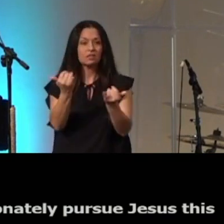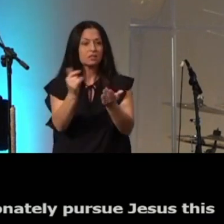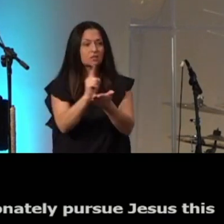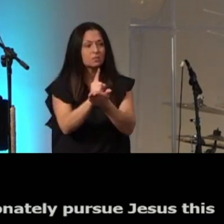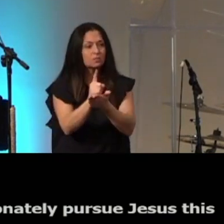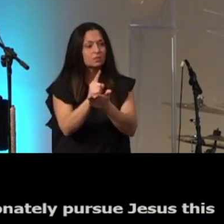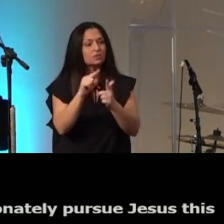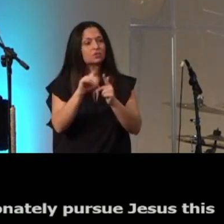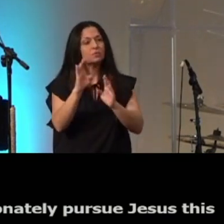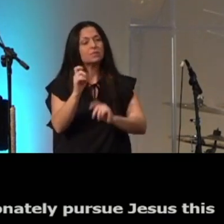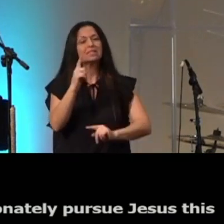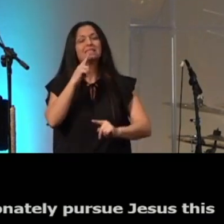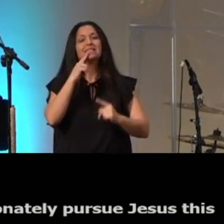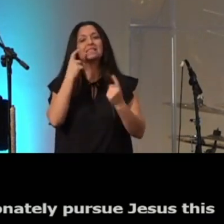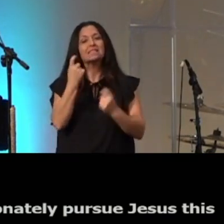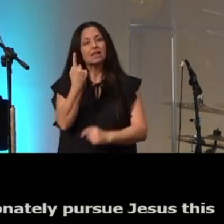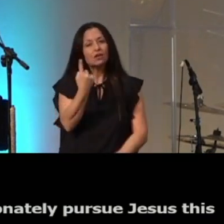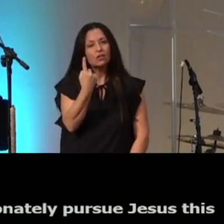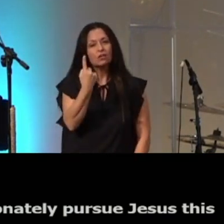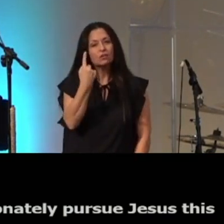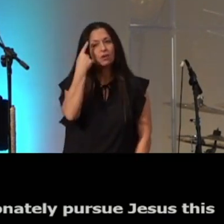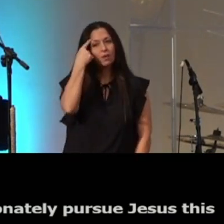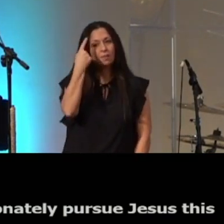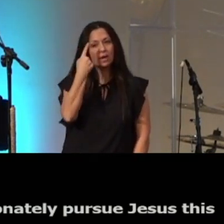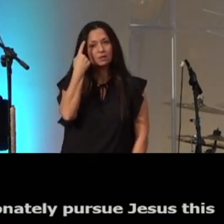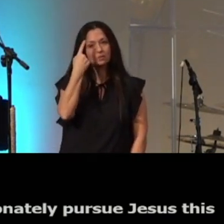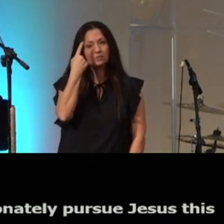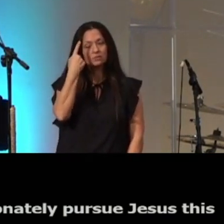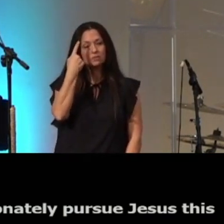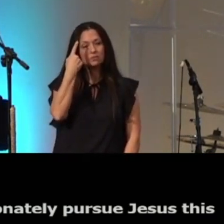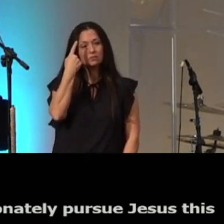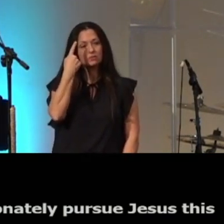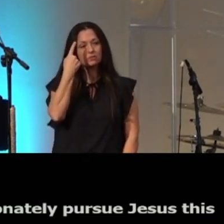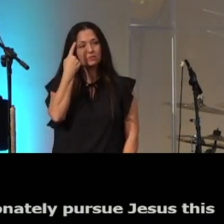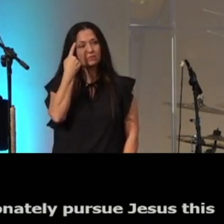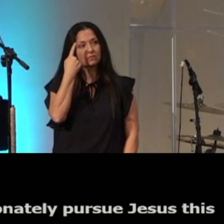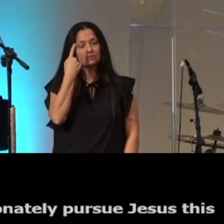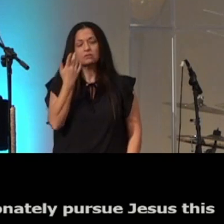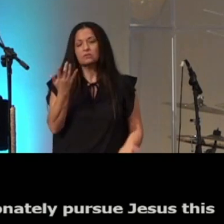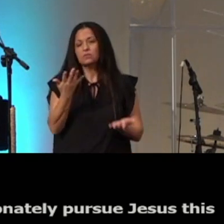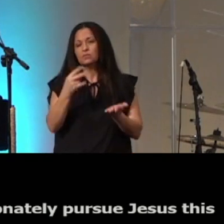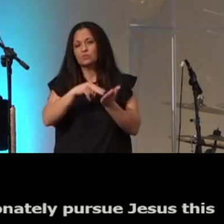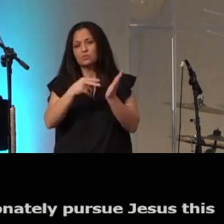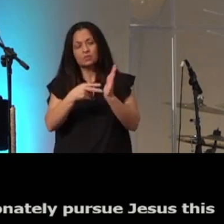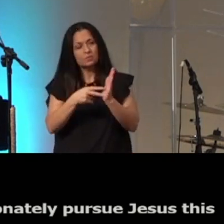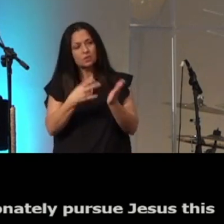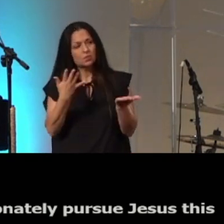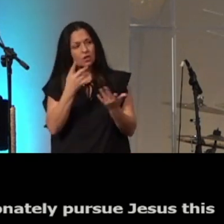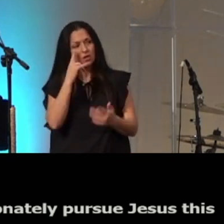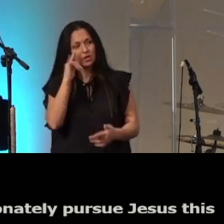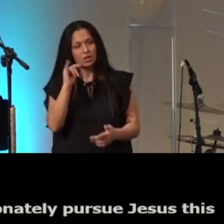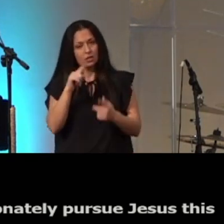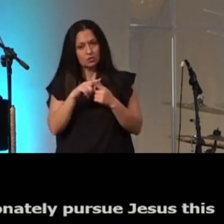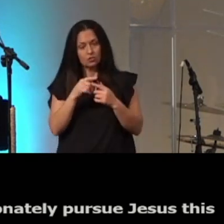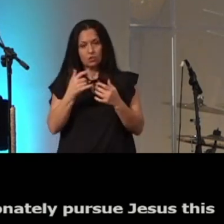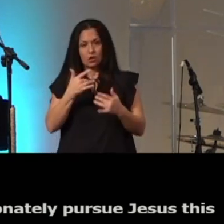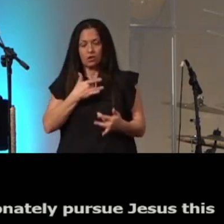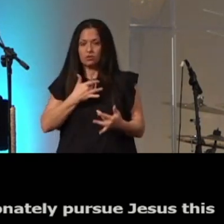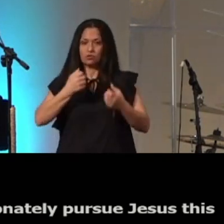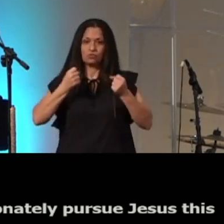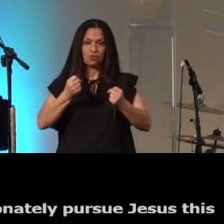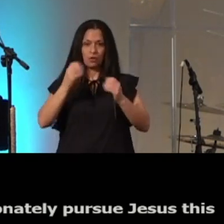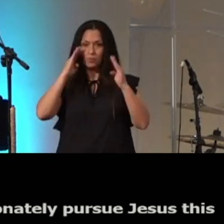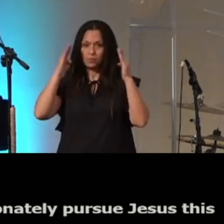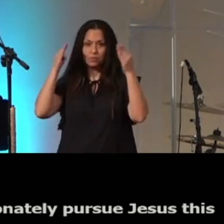to be single minded and so what does it mean what would it look like to passionately pursue